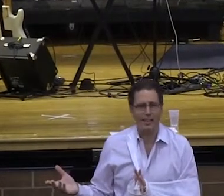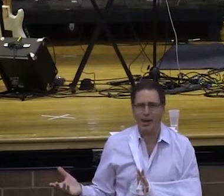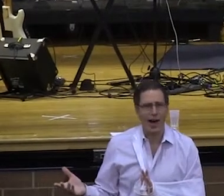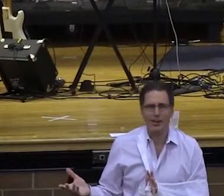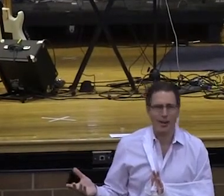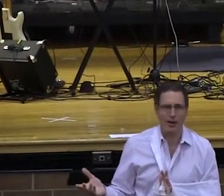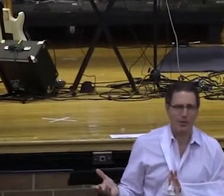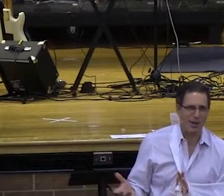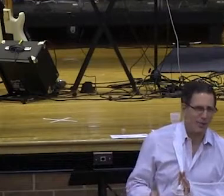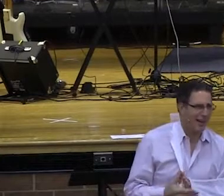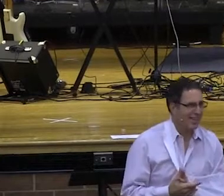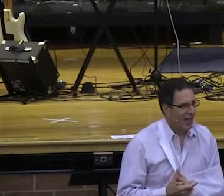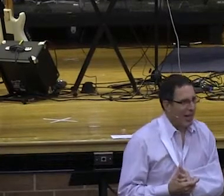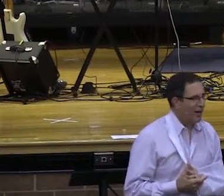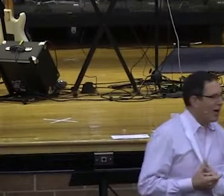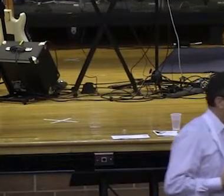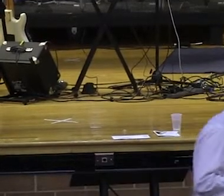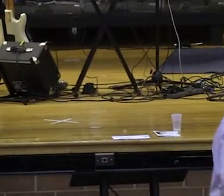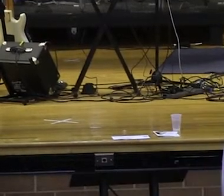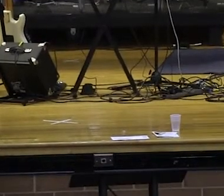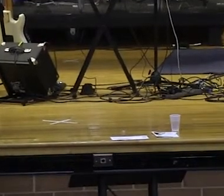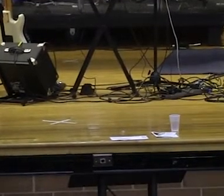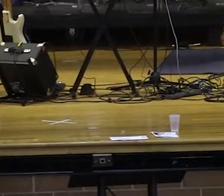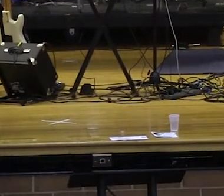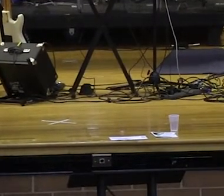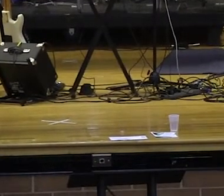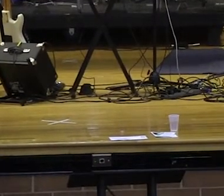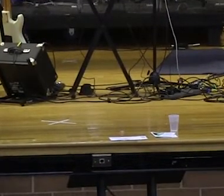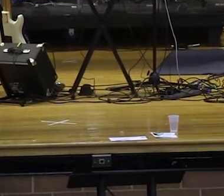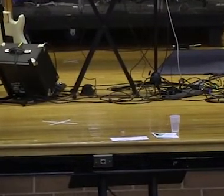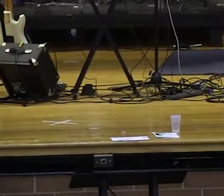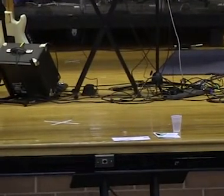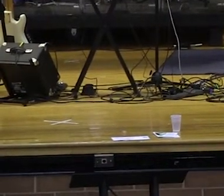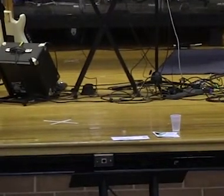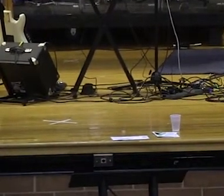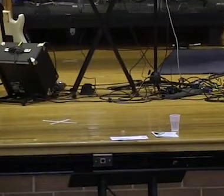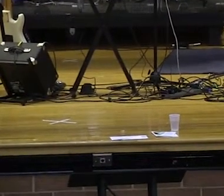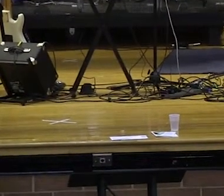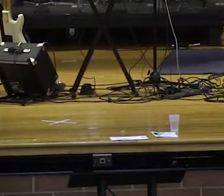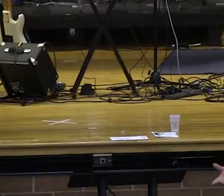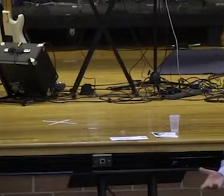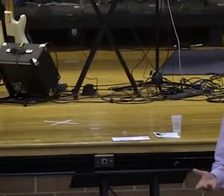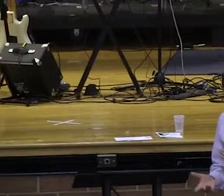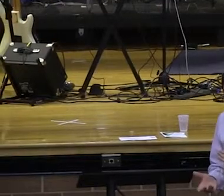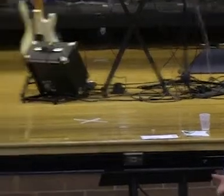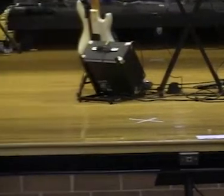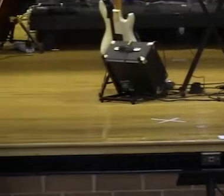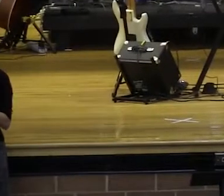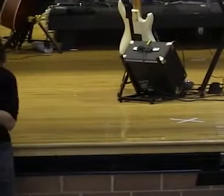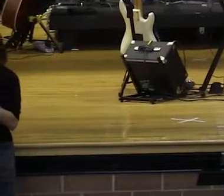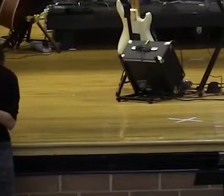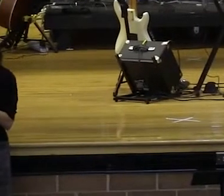DNA. You know, I don't know what I'm talking about. No. Now, but come on. Somebody, some people have ugly DNA. I got good-looking DNA. Hey.